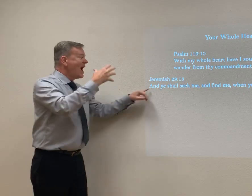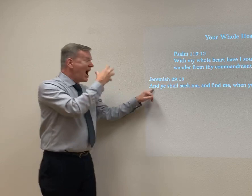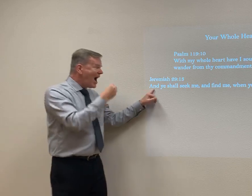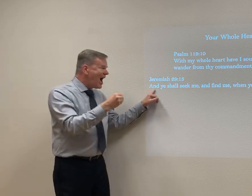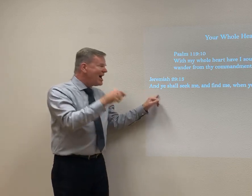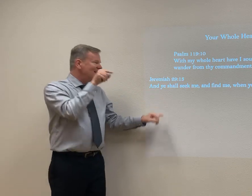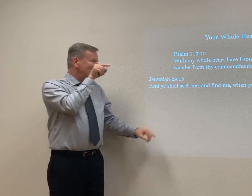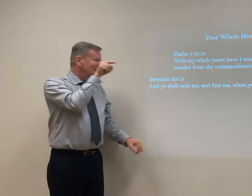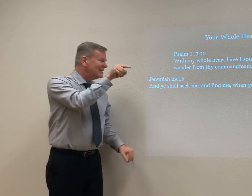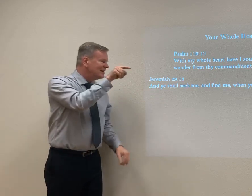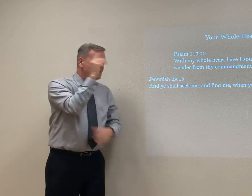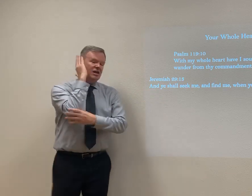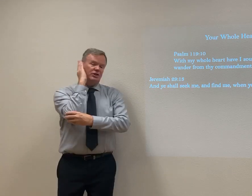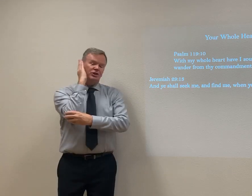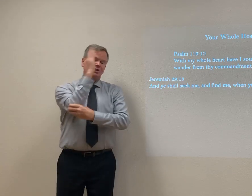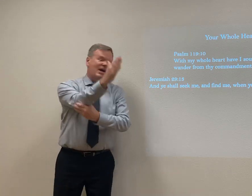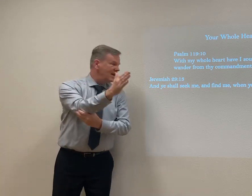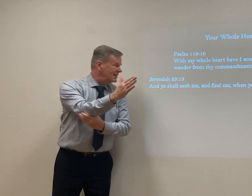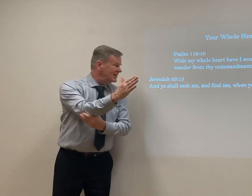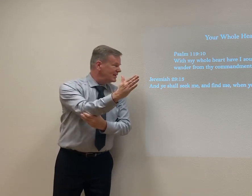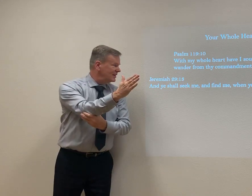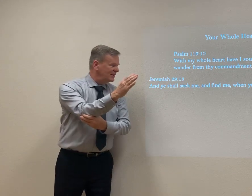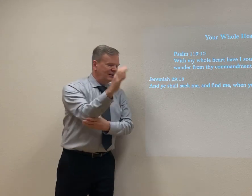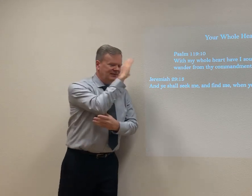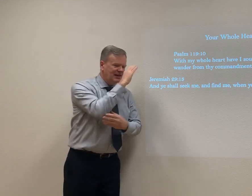It says, and ye shall seek me.